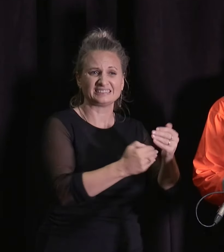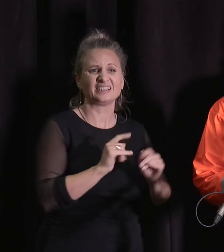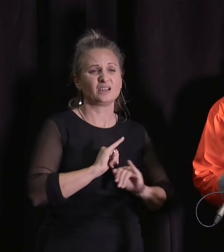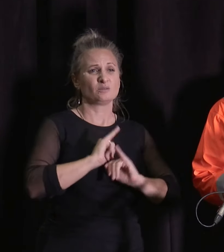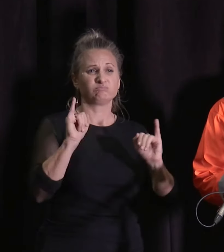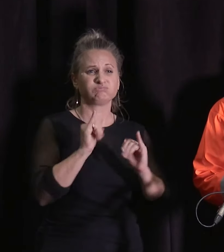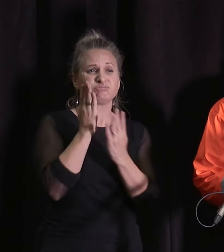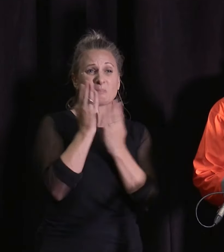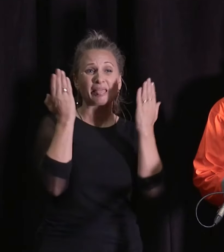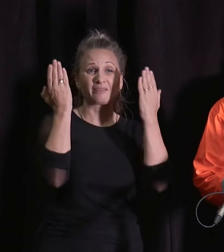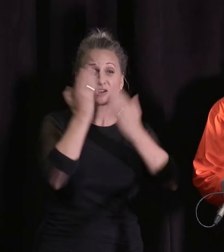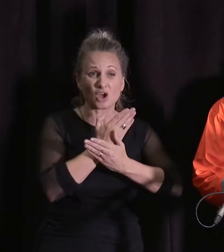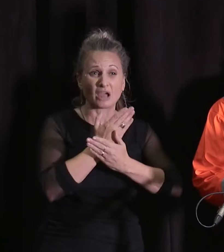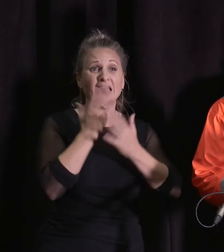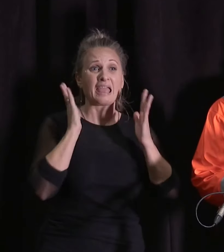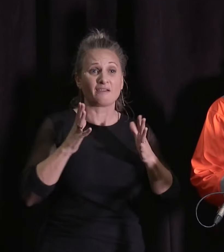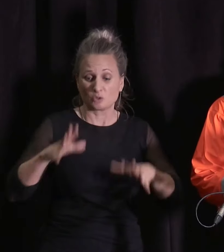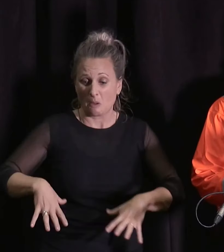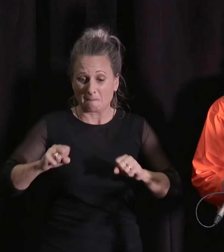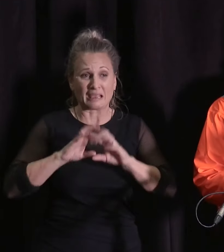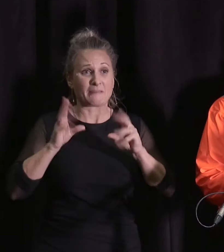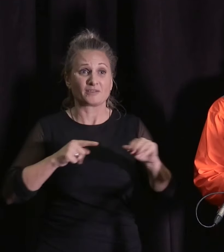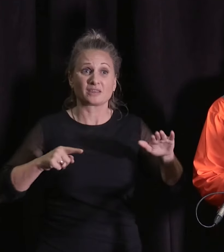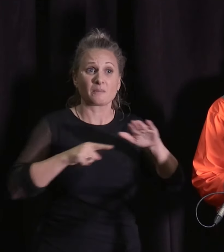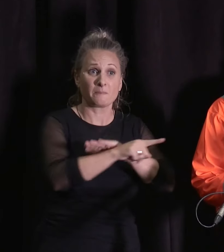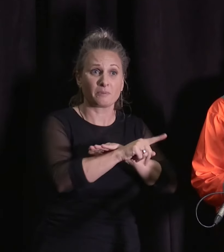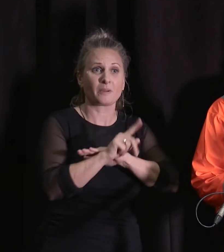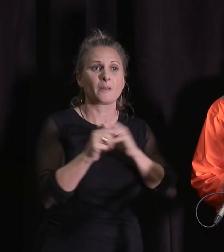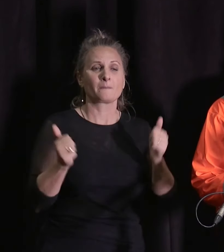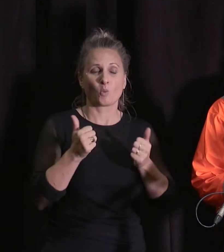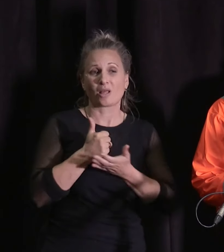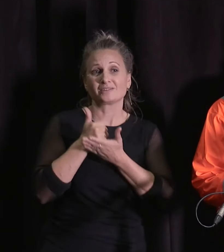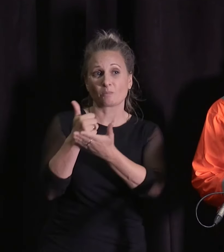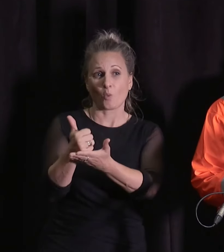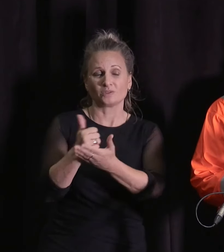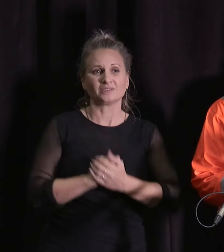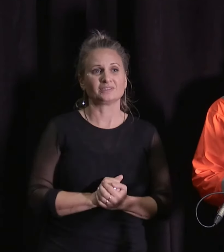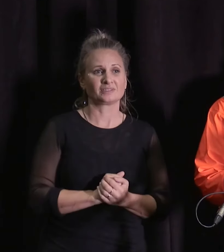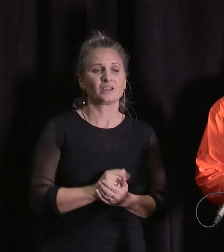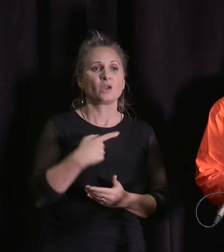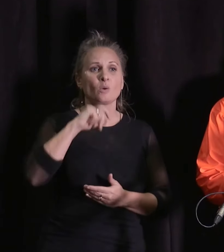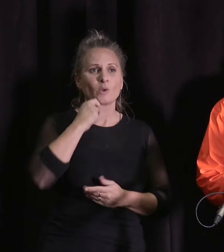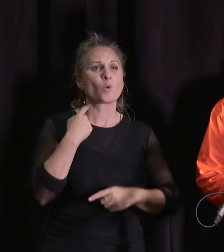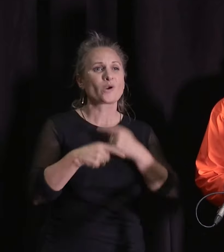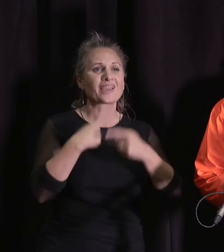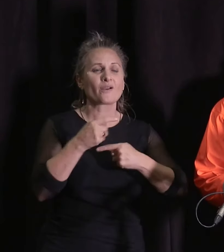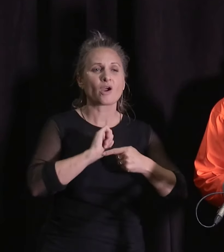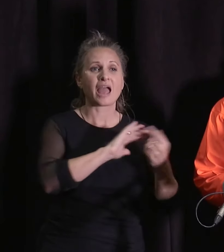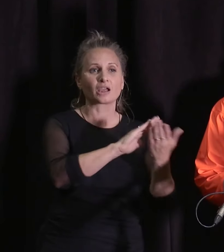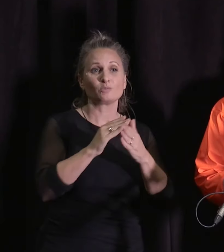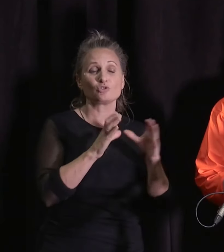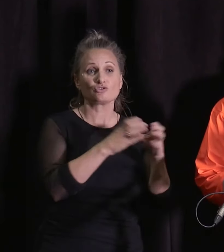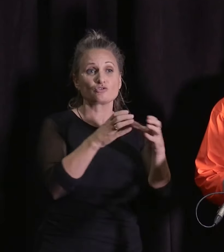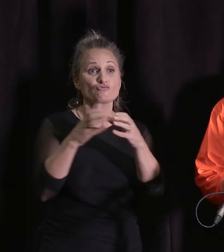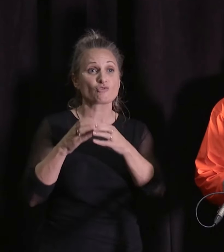and they have been very well supported here and throughout the response and we'll continue to work with those community groups to